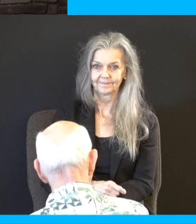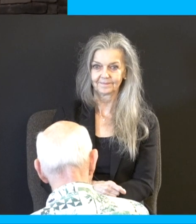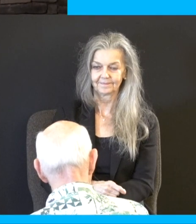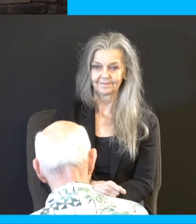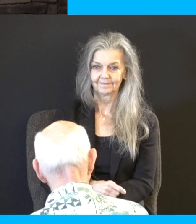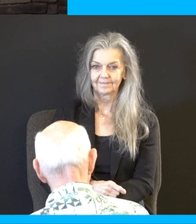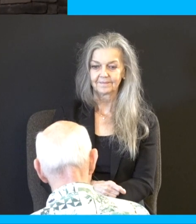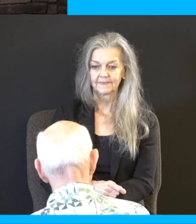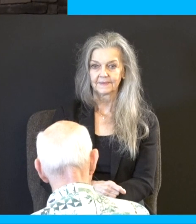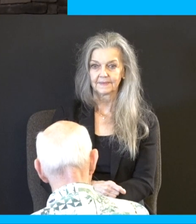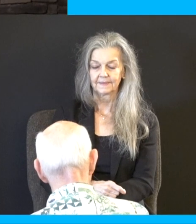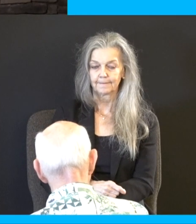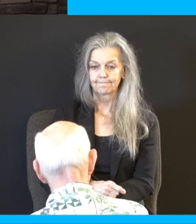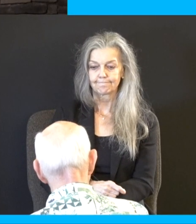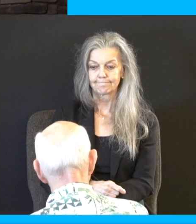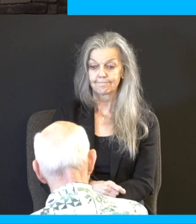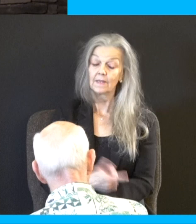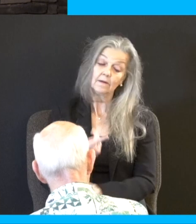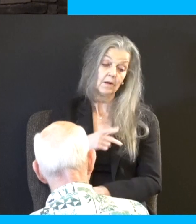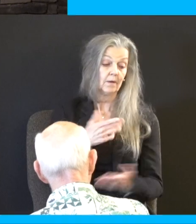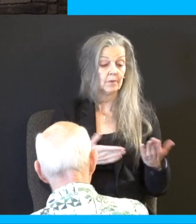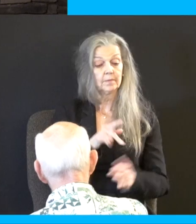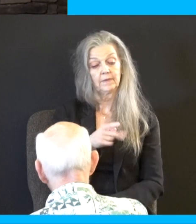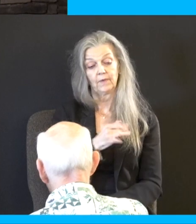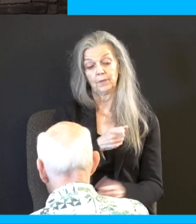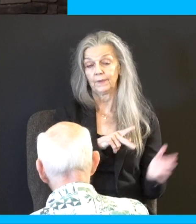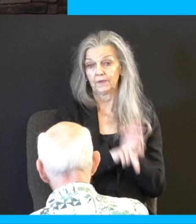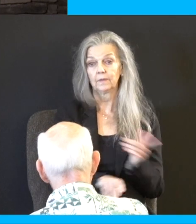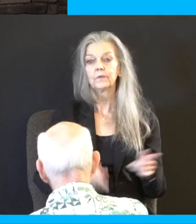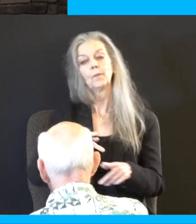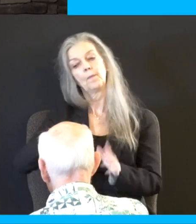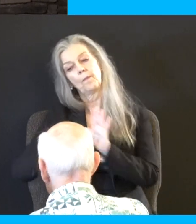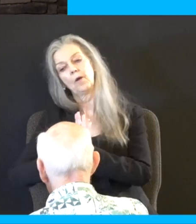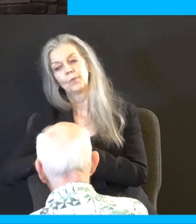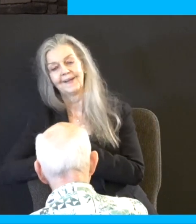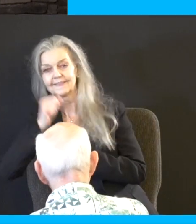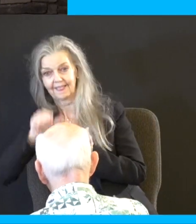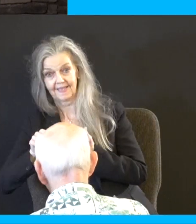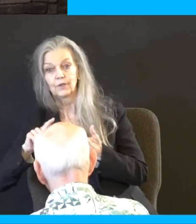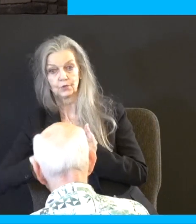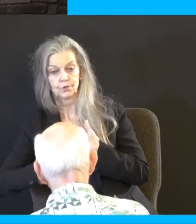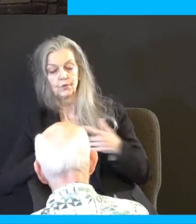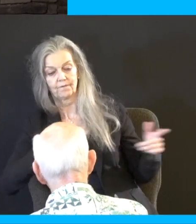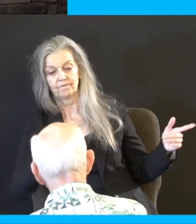And the answer is, well, he'll probably kill me. So Paul writes a letter to Philemon, which is right here.